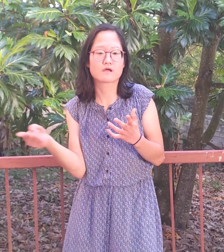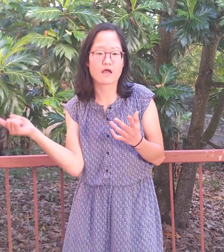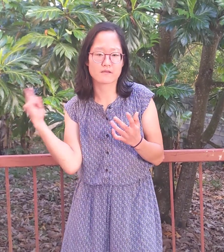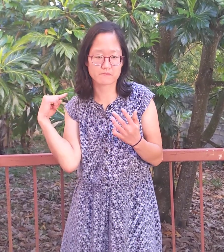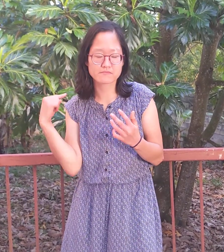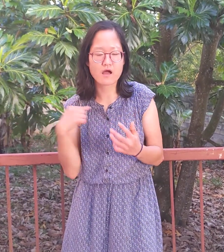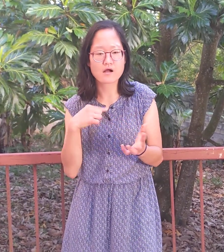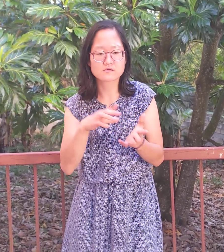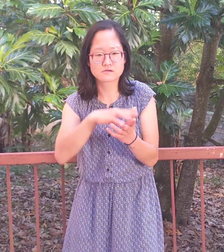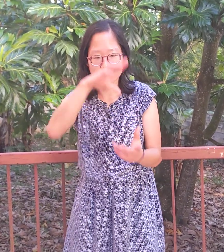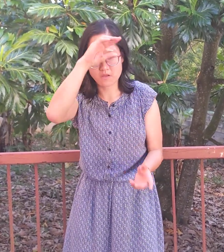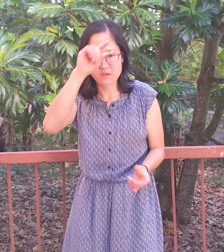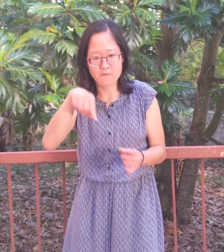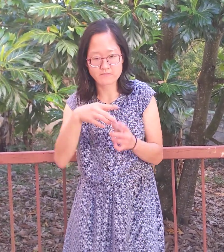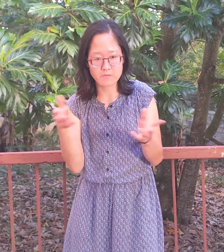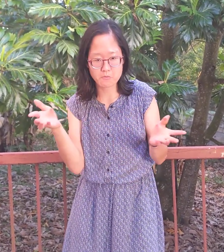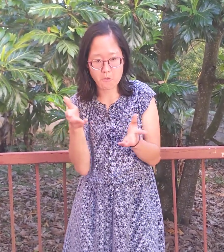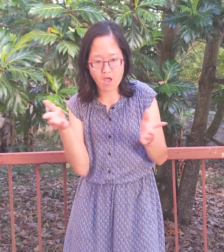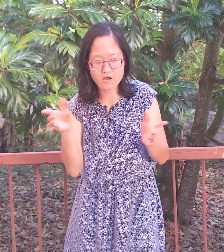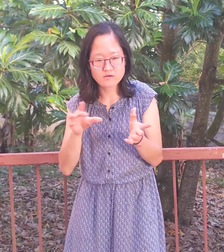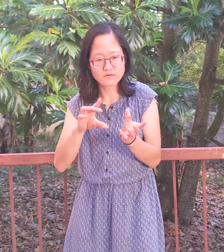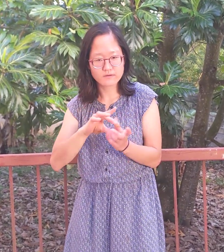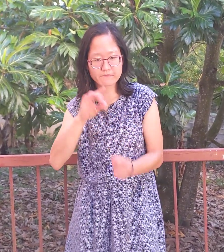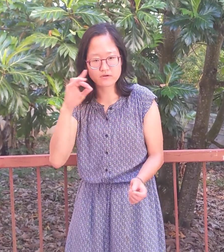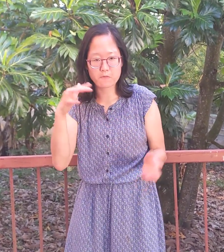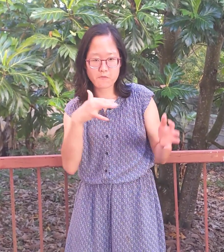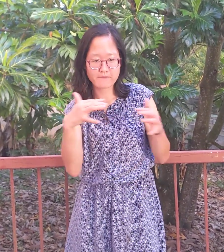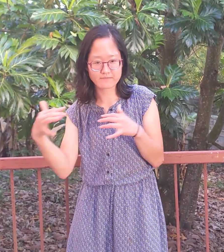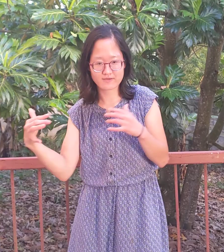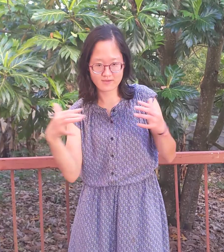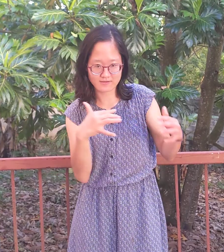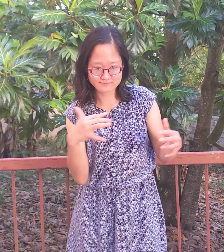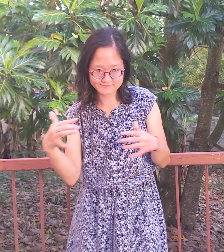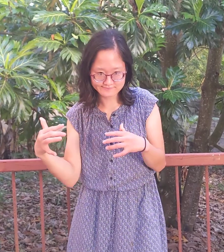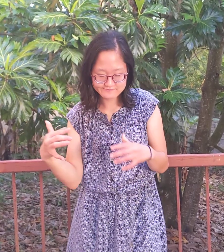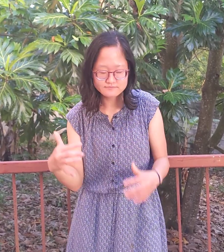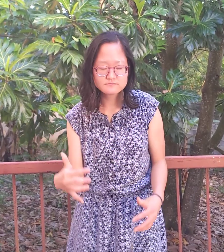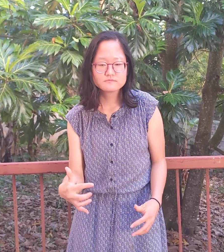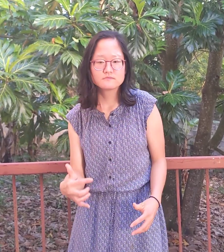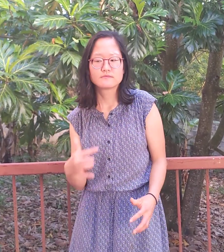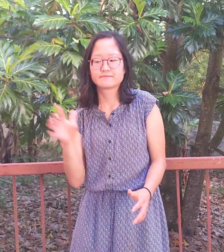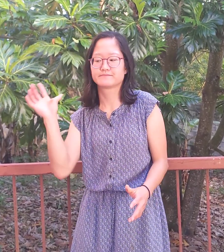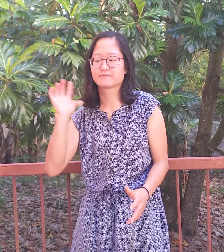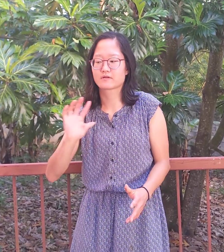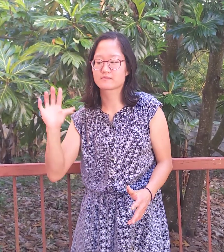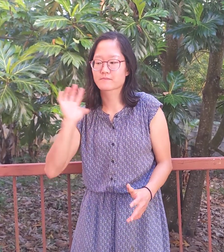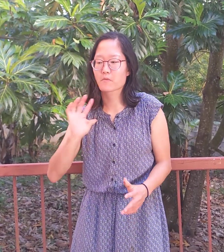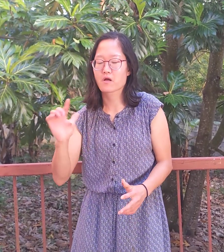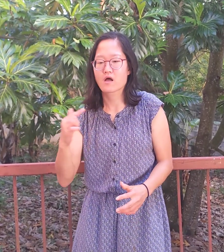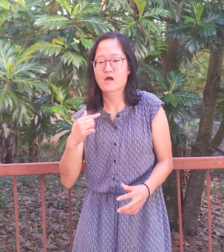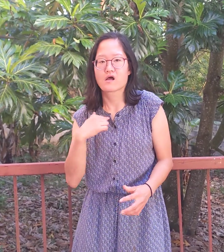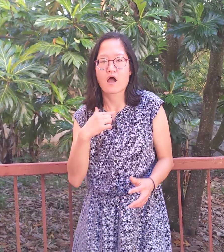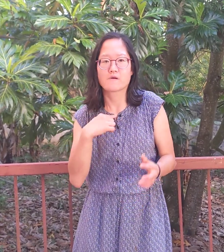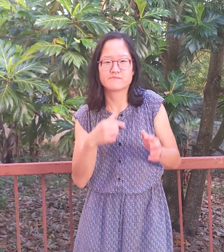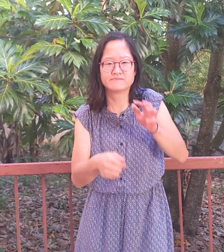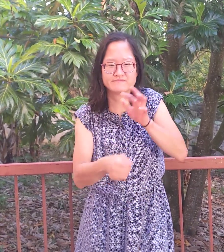So, last week I was learning about spiritual warfare, and before